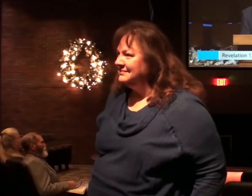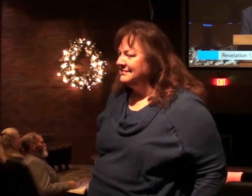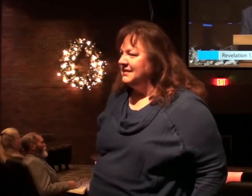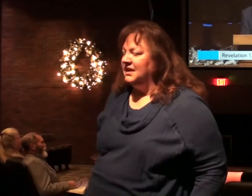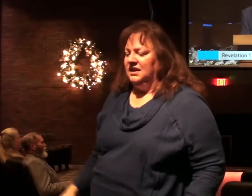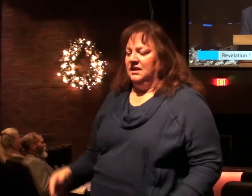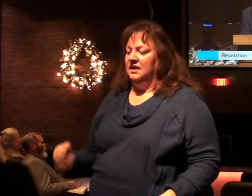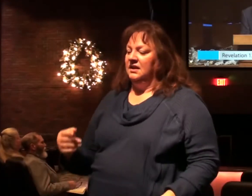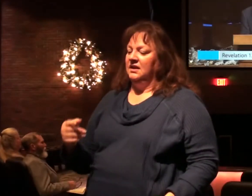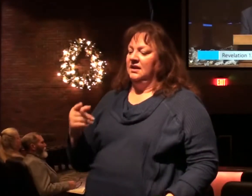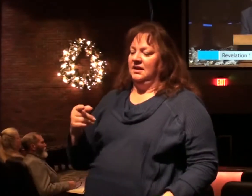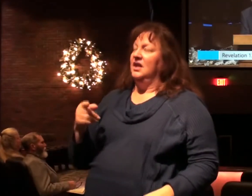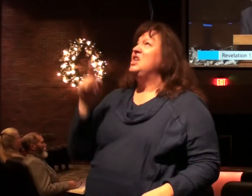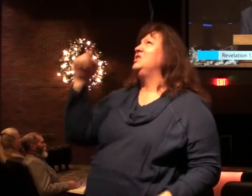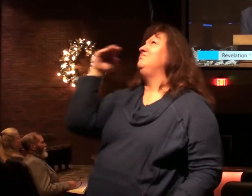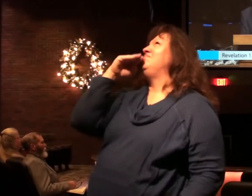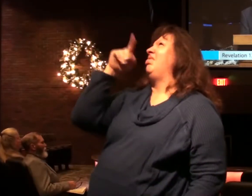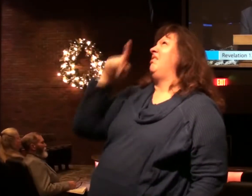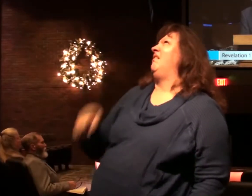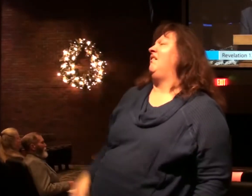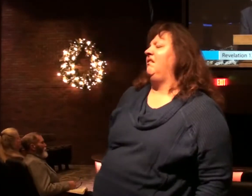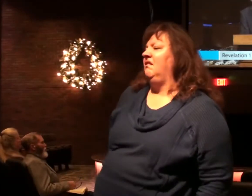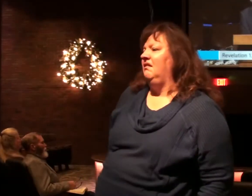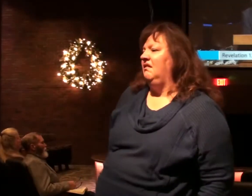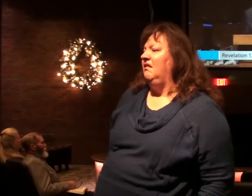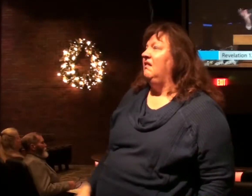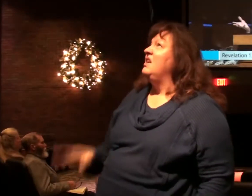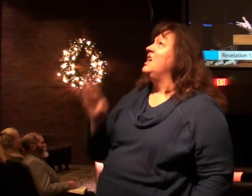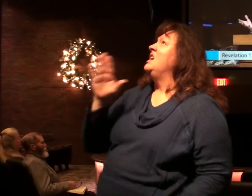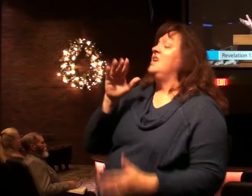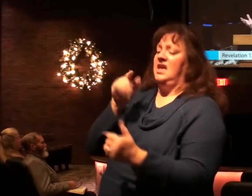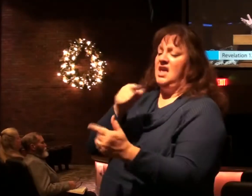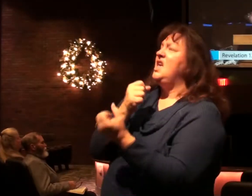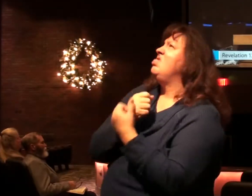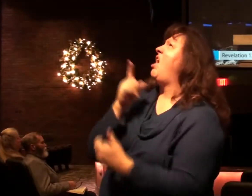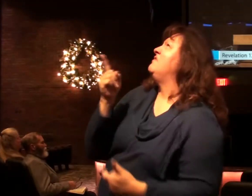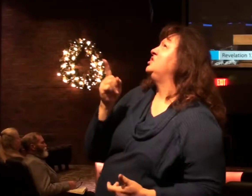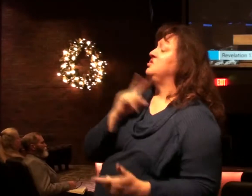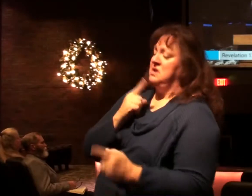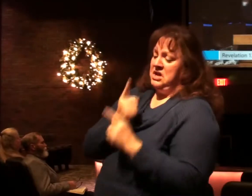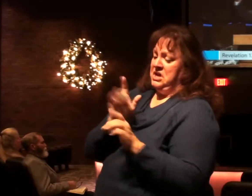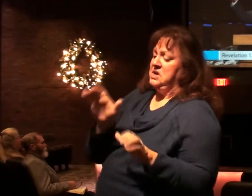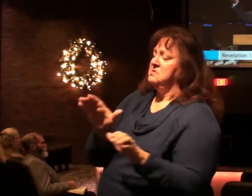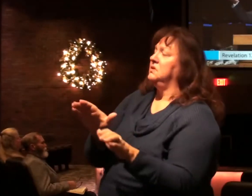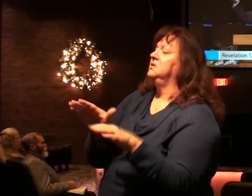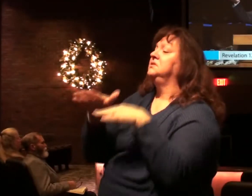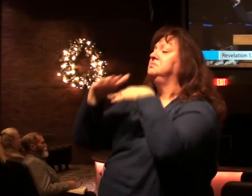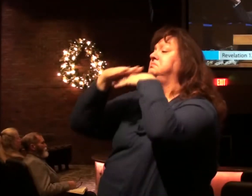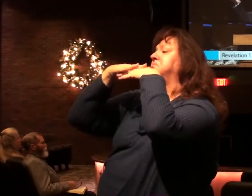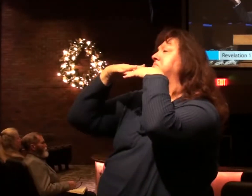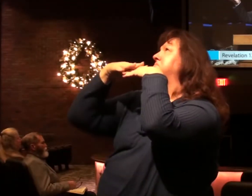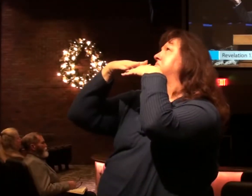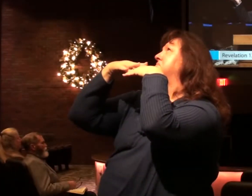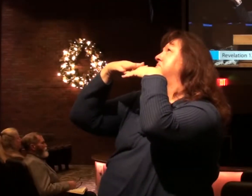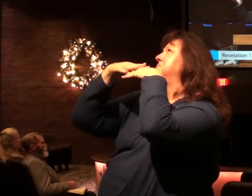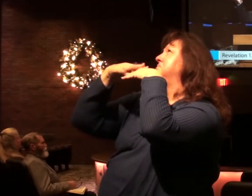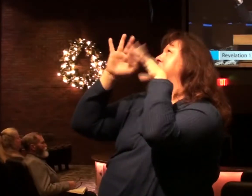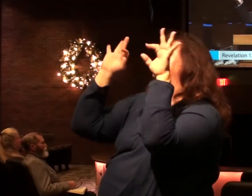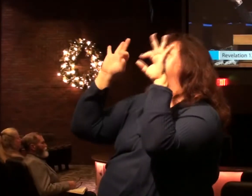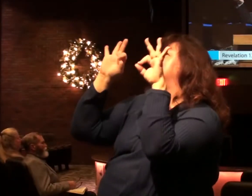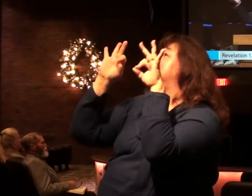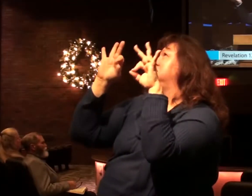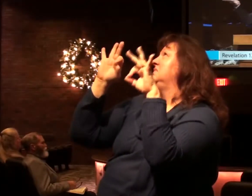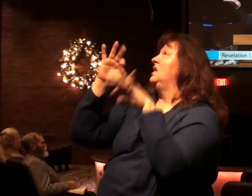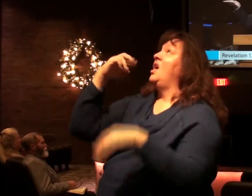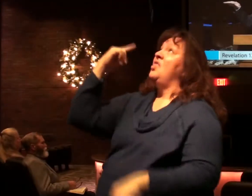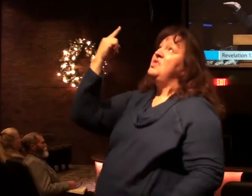You're not telling the truth about Job. His love for you, His righteousness is superficial. The only